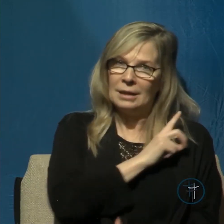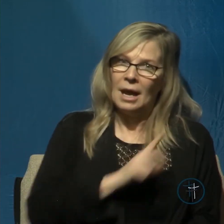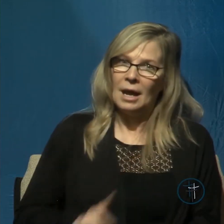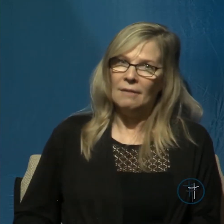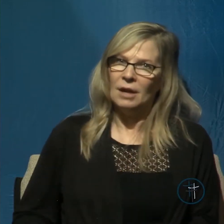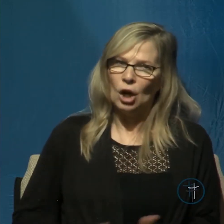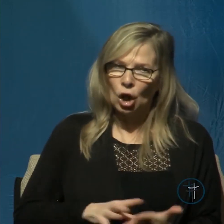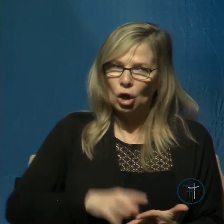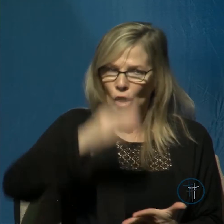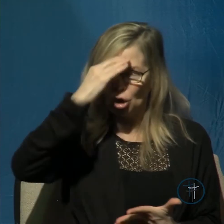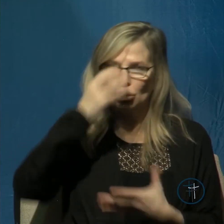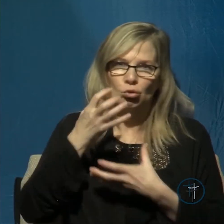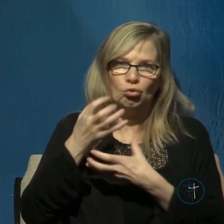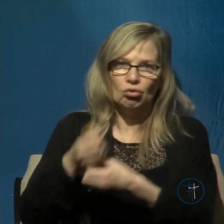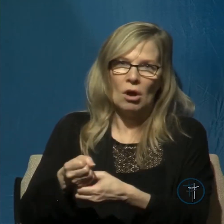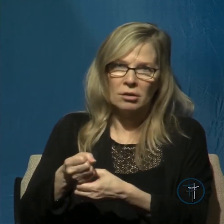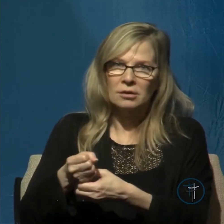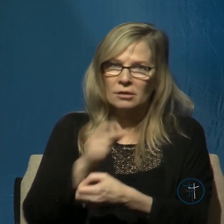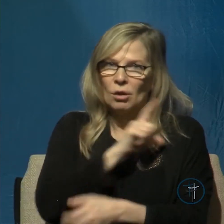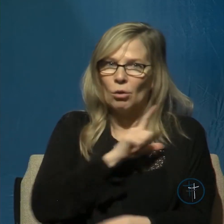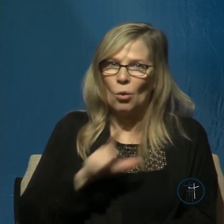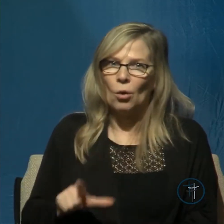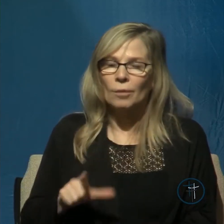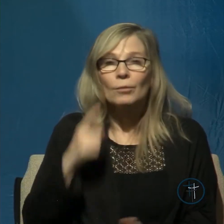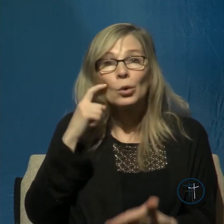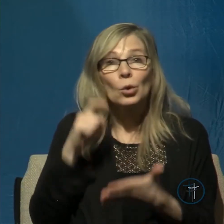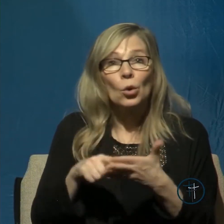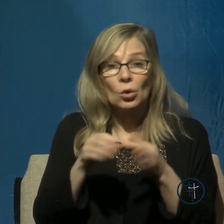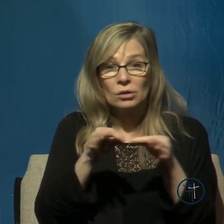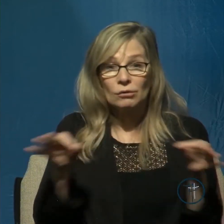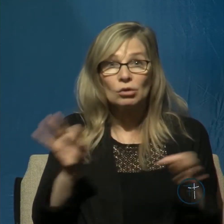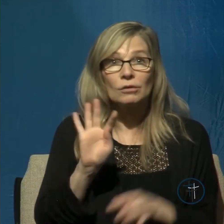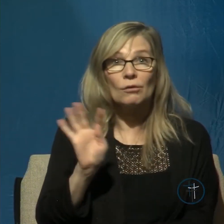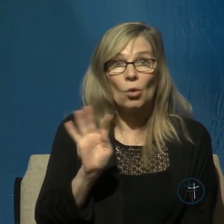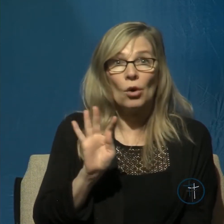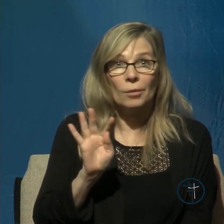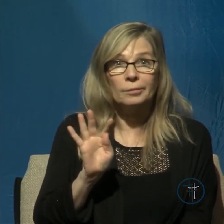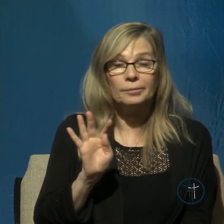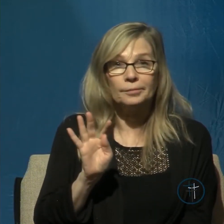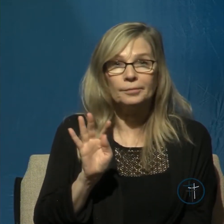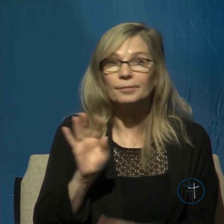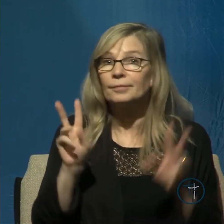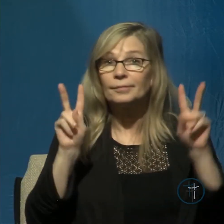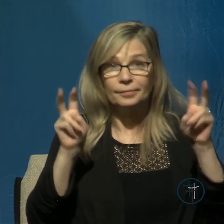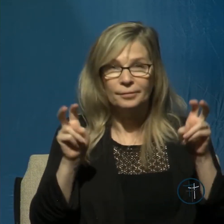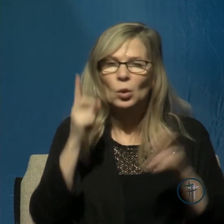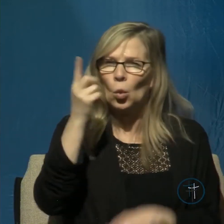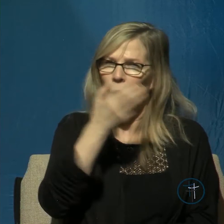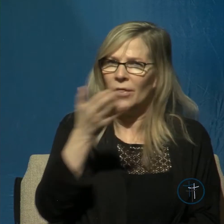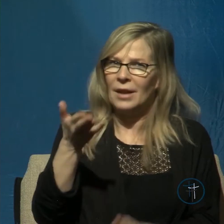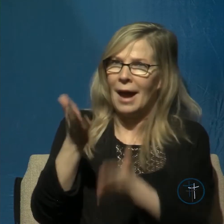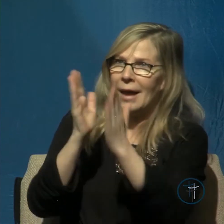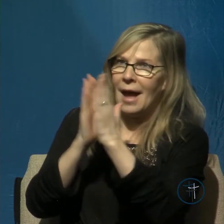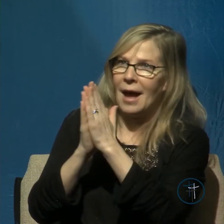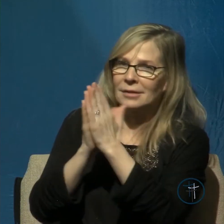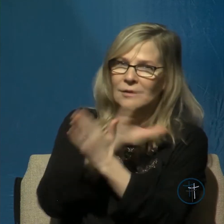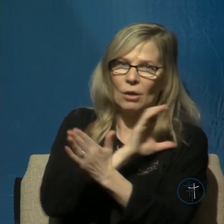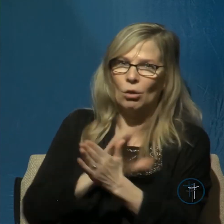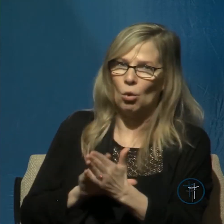fears notice what he tells us in verse 4 he says one thing I have asked from the Lord that I shall seek that I may dwell in the